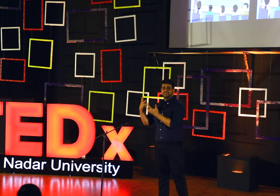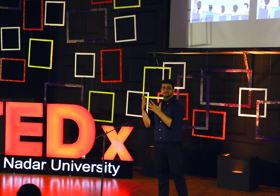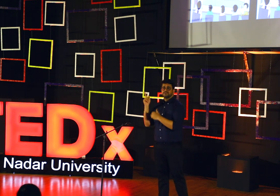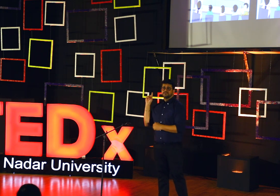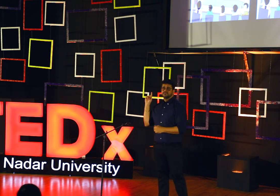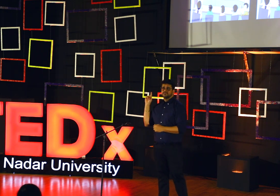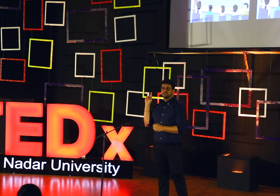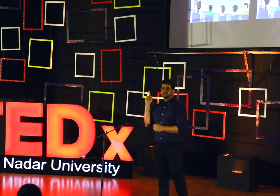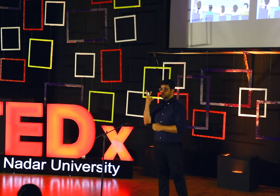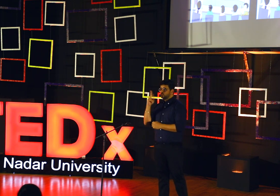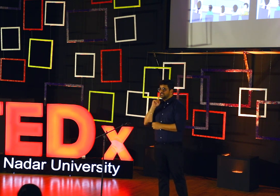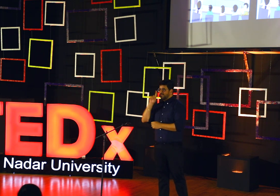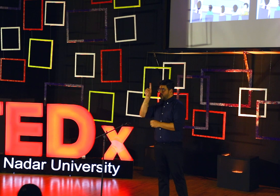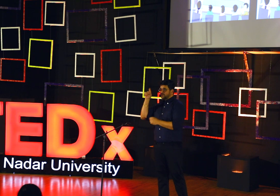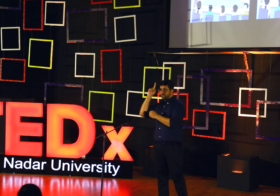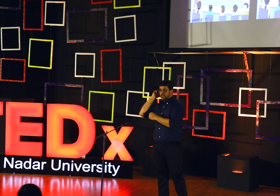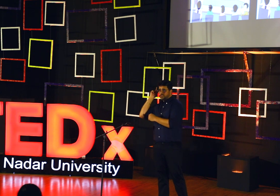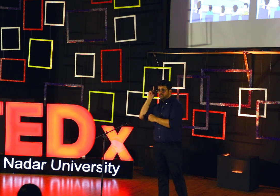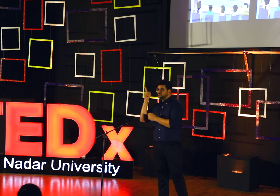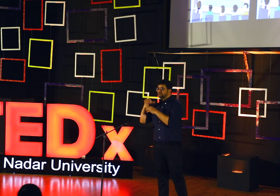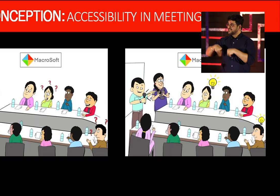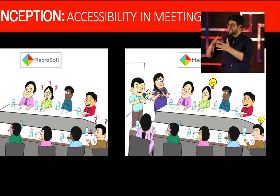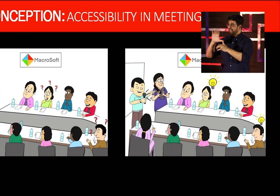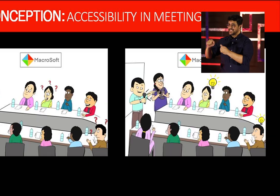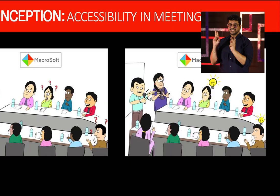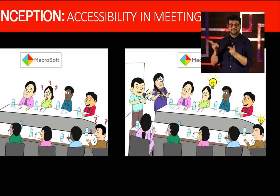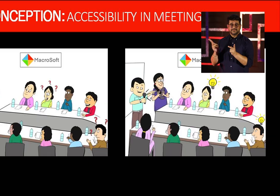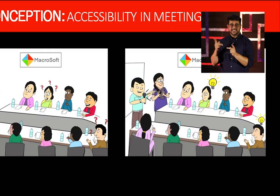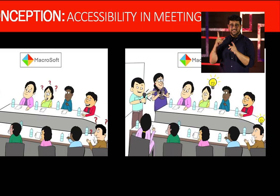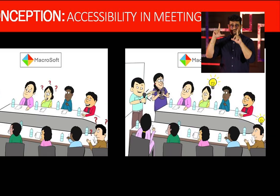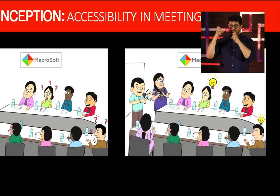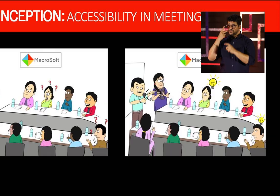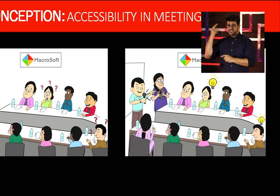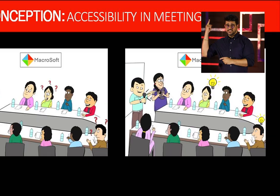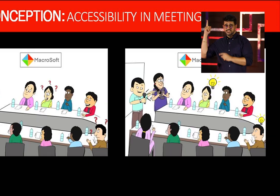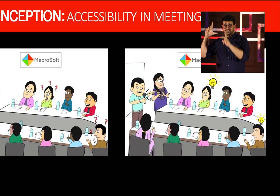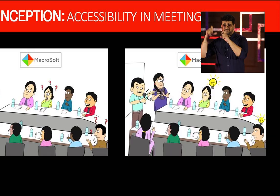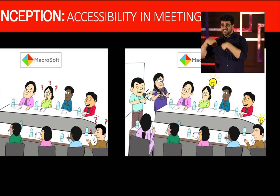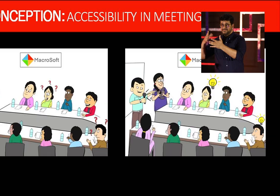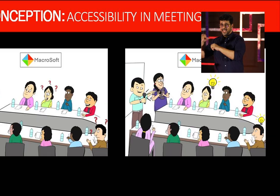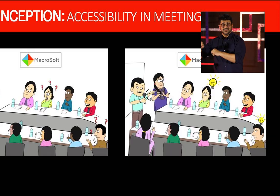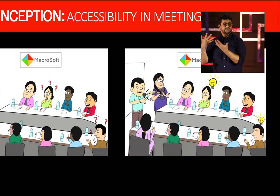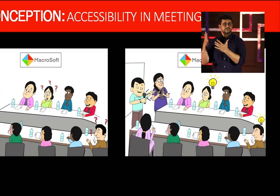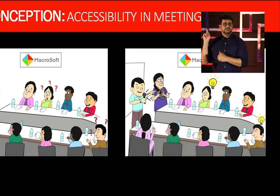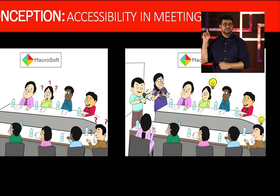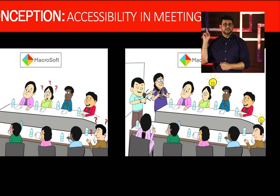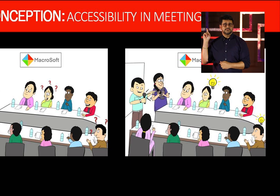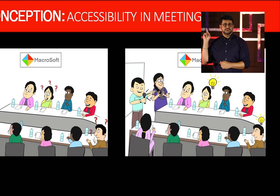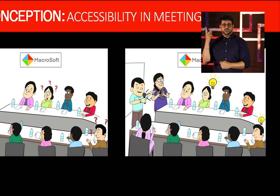both the pictures. They are not understanding nothing. You see the question marks on the head of two people? And the second picture, you see a light